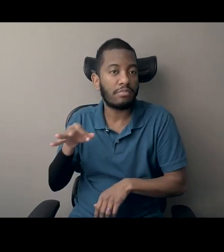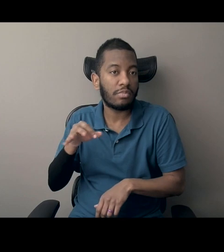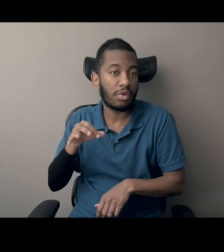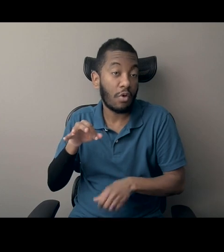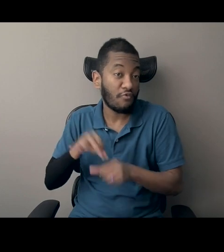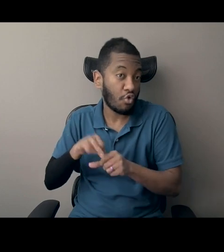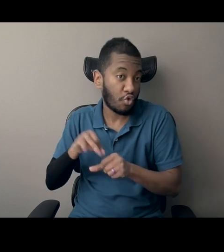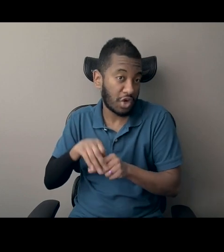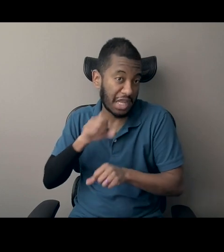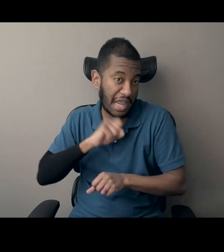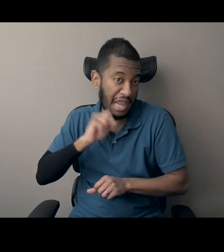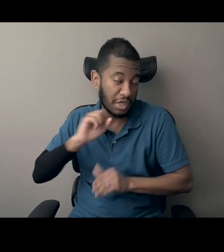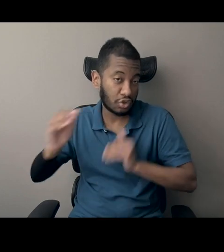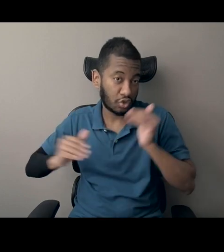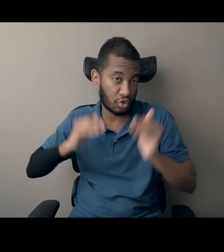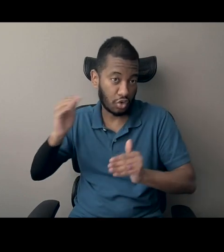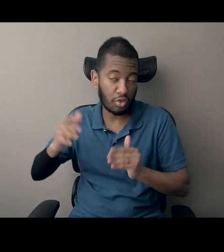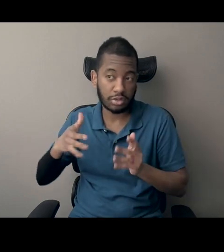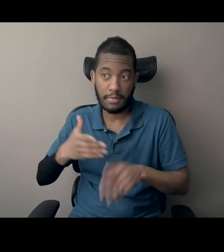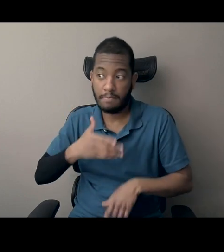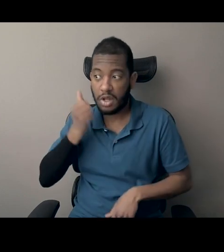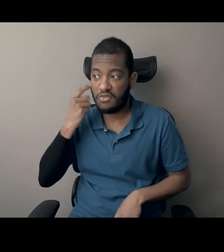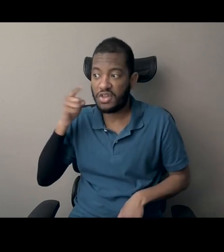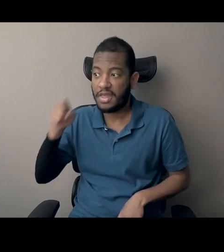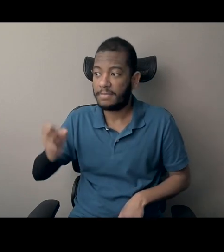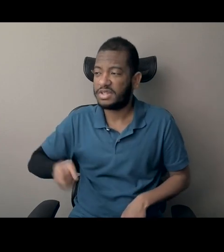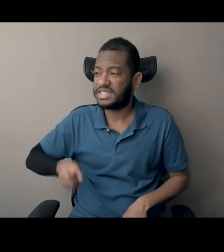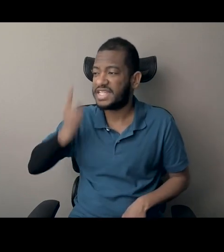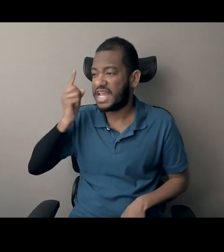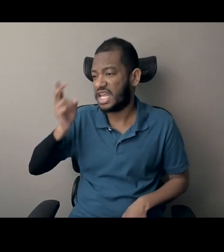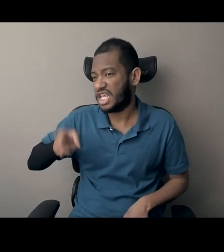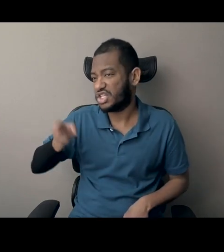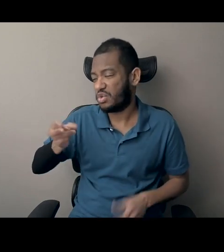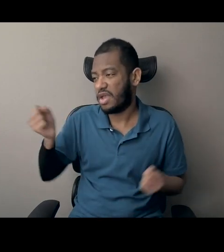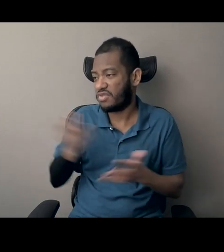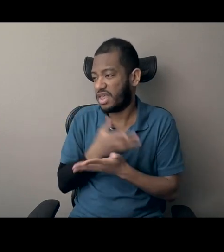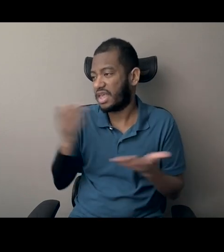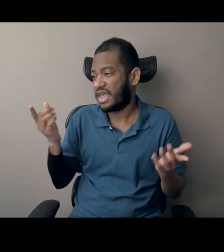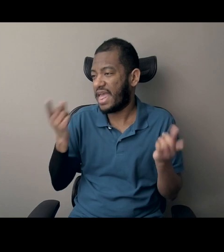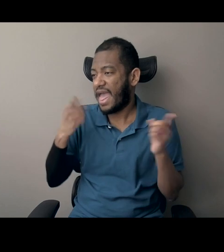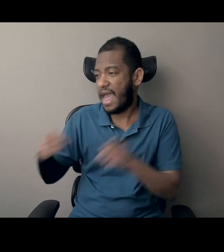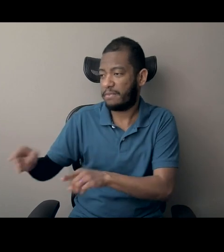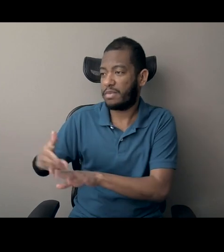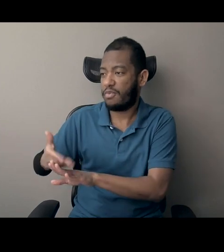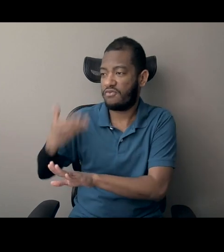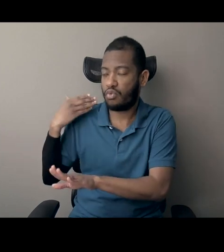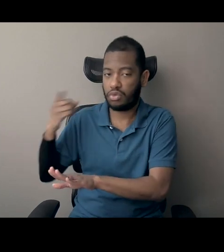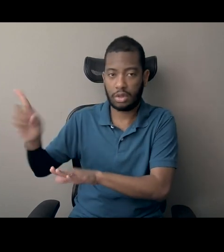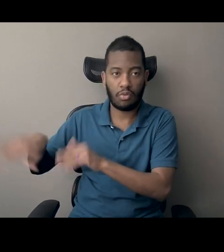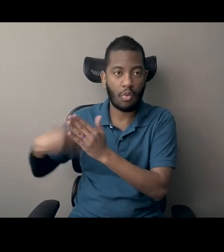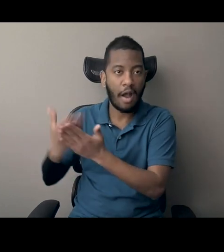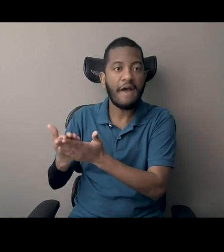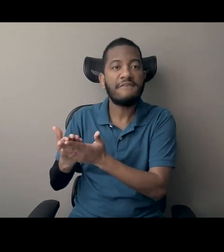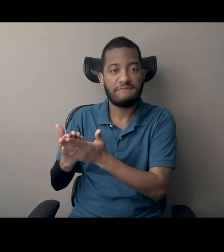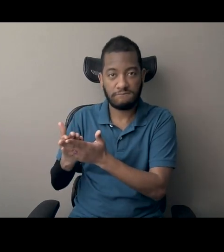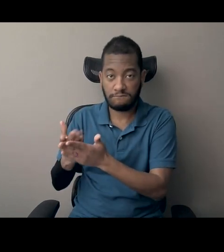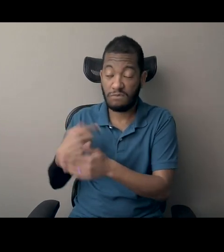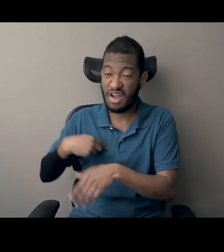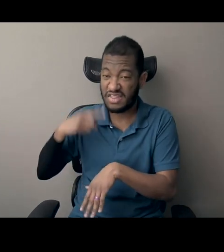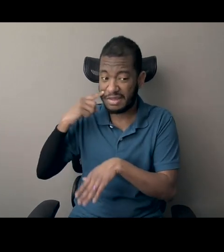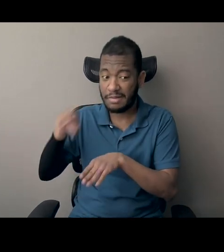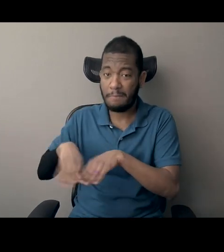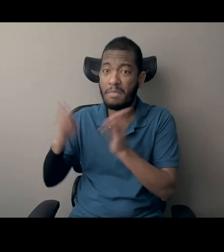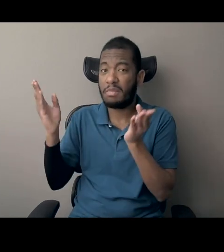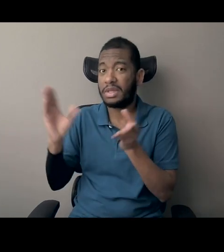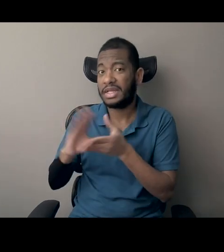in this country to understand the history of how we got here a little better. Um, because the, I think the public narrative